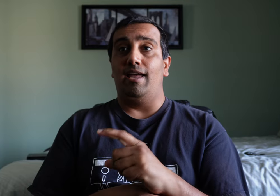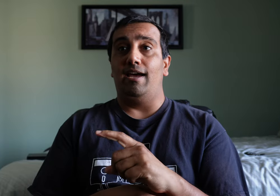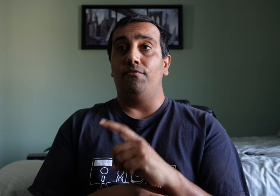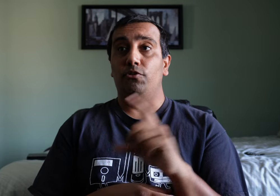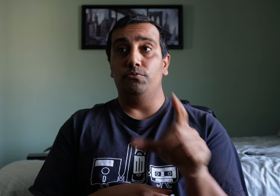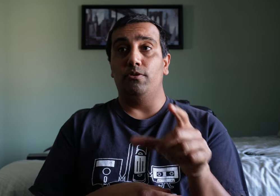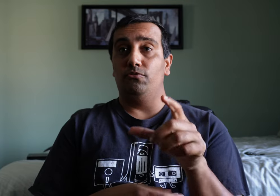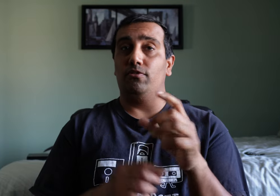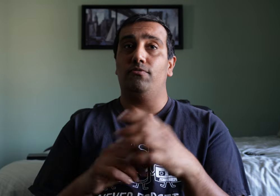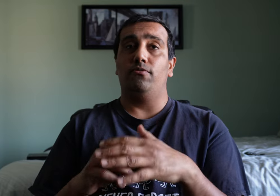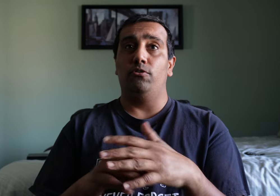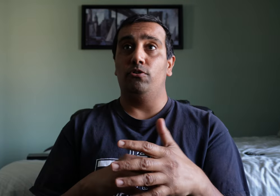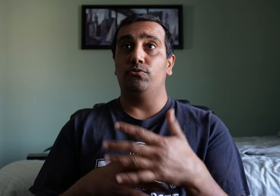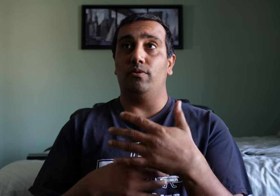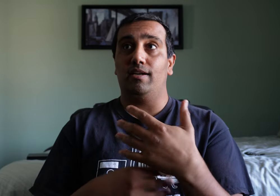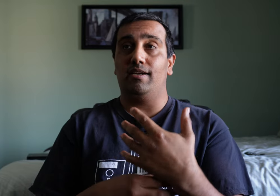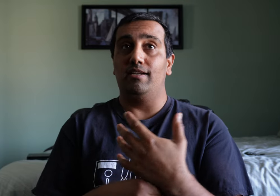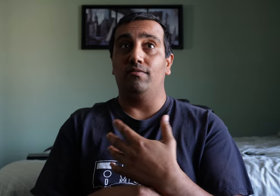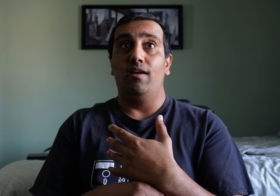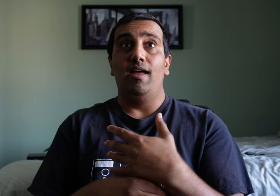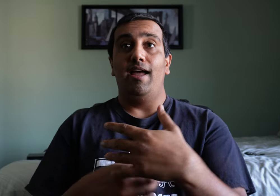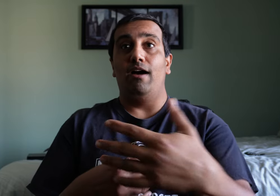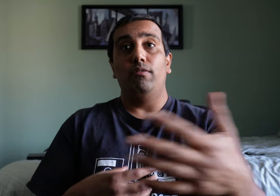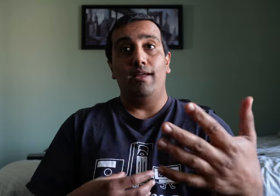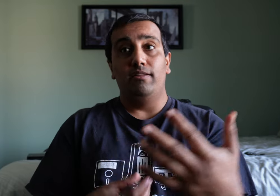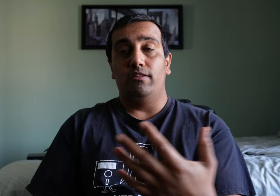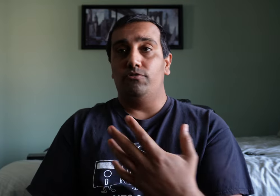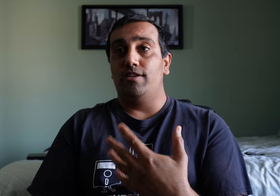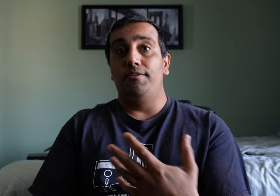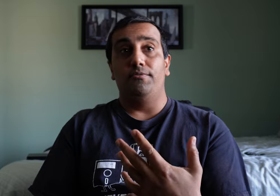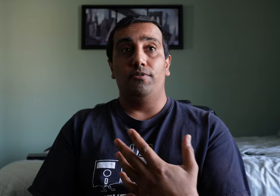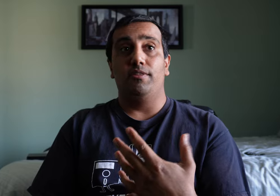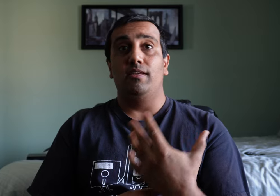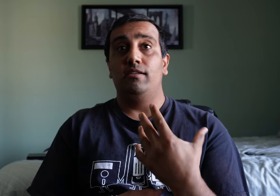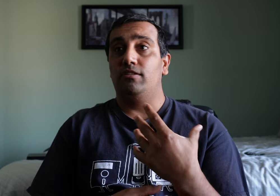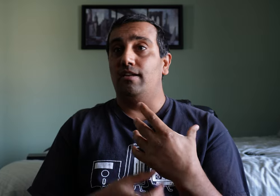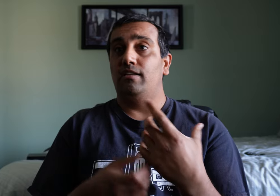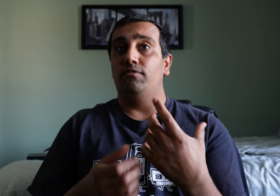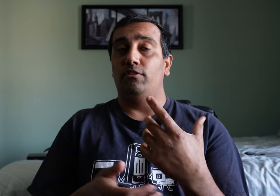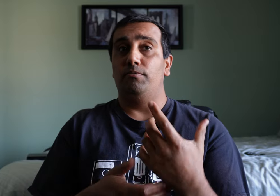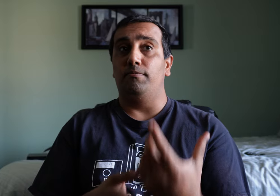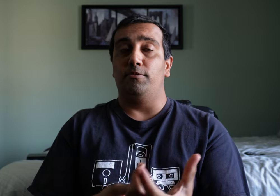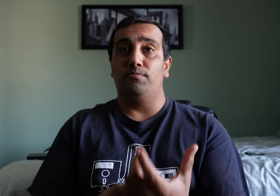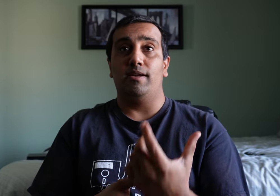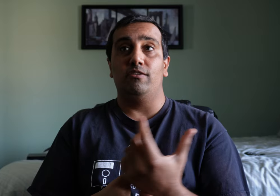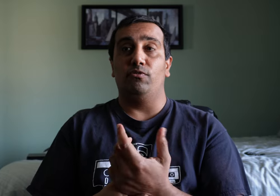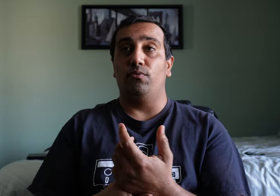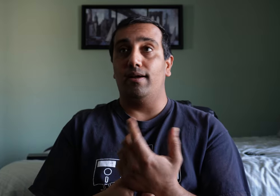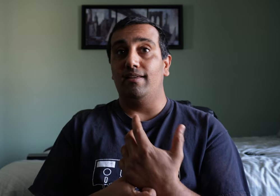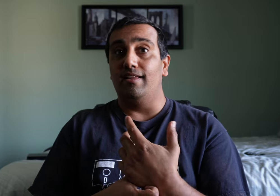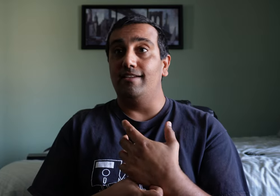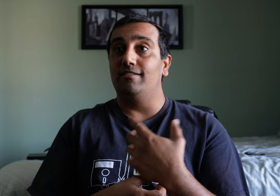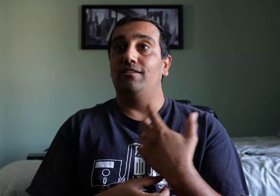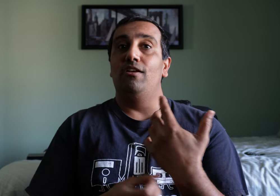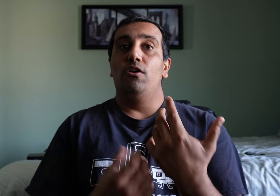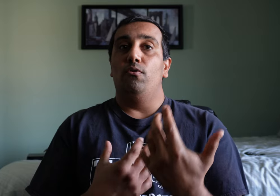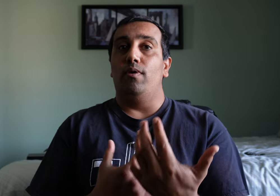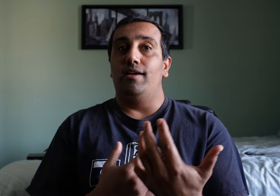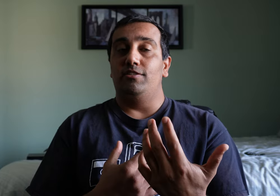have those posts for the photos, where I kind of outline those 10 different things, kind of give a little bit of perspective of why I liked it, why it's